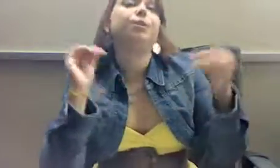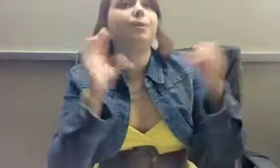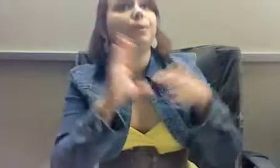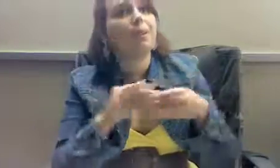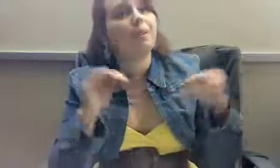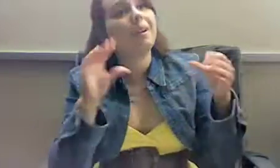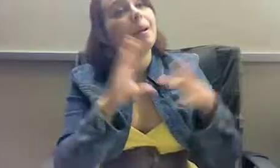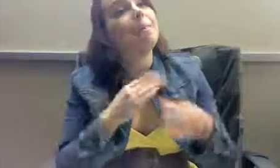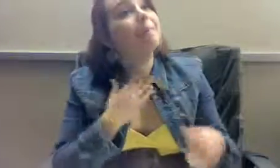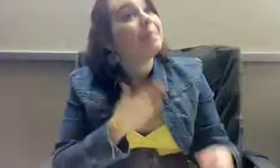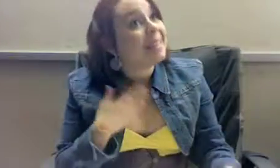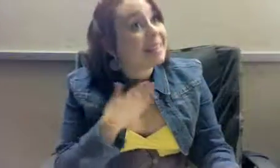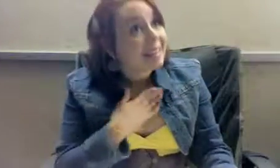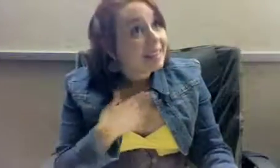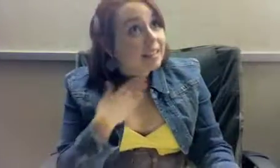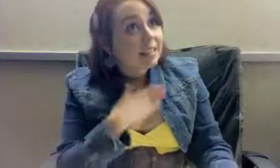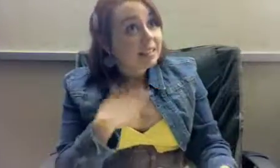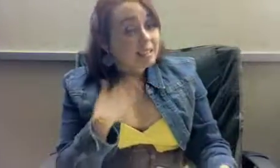He's so good. It was there. How are you doing?